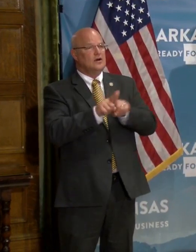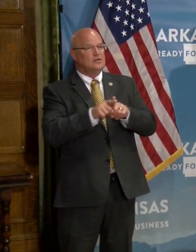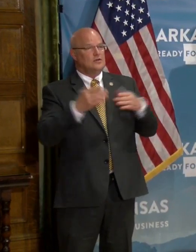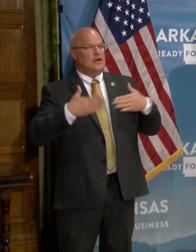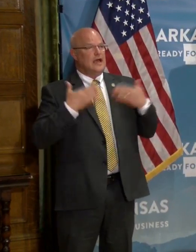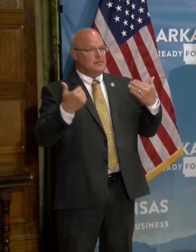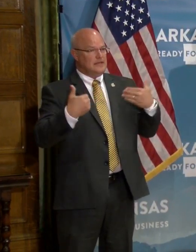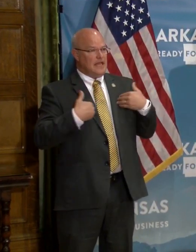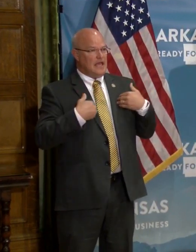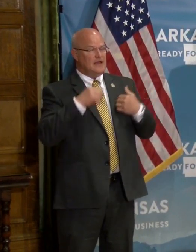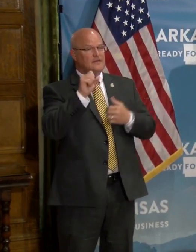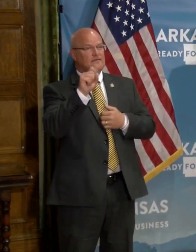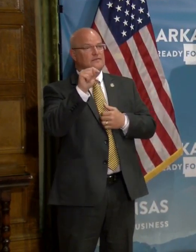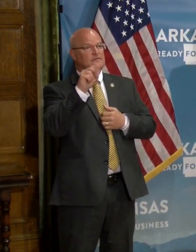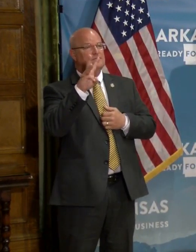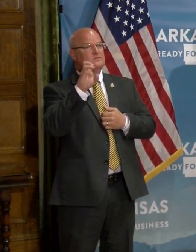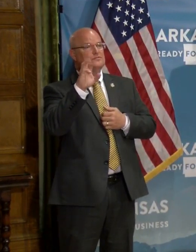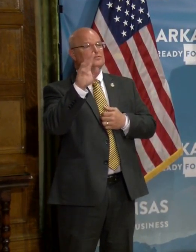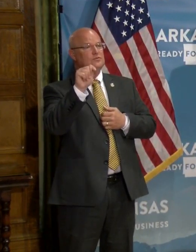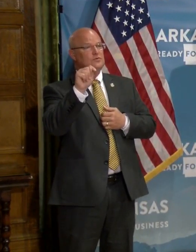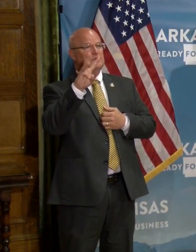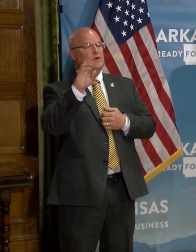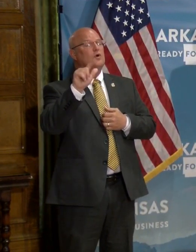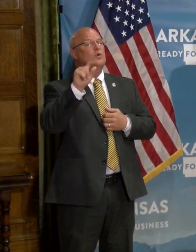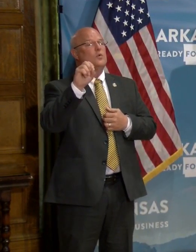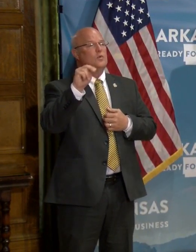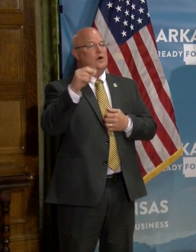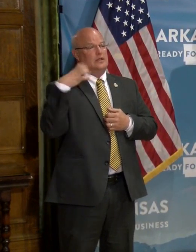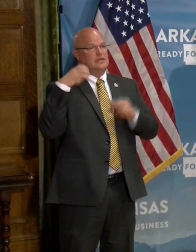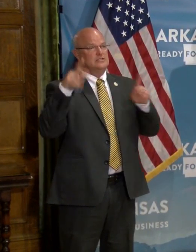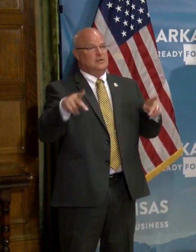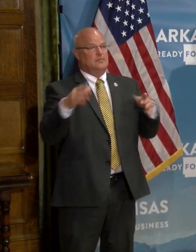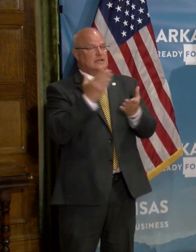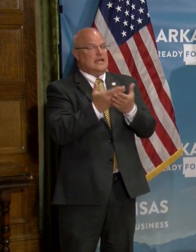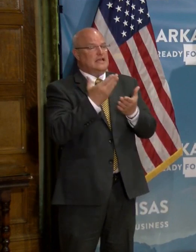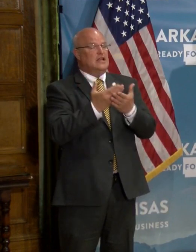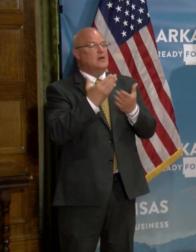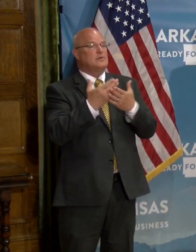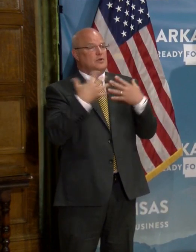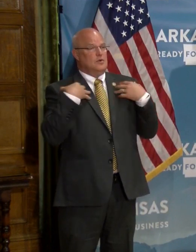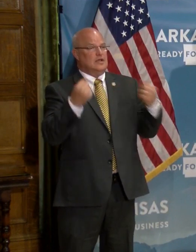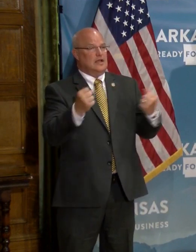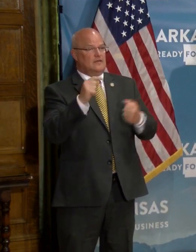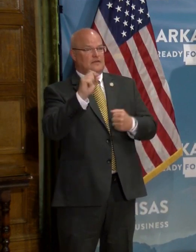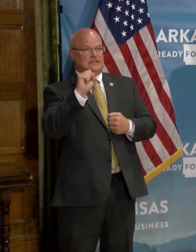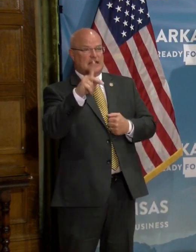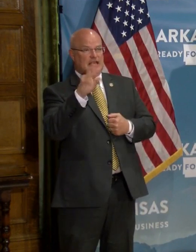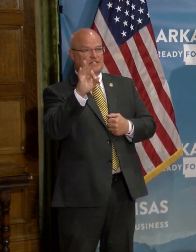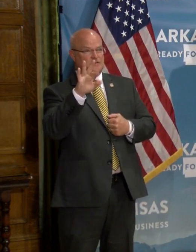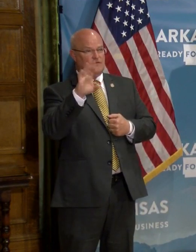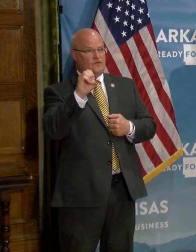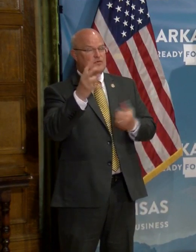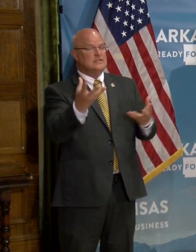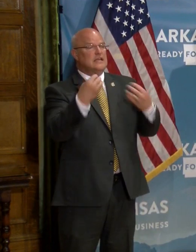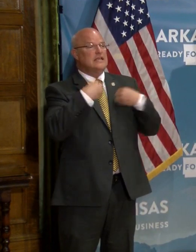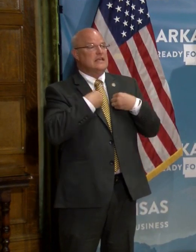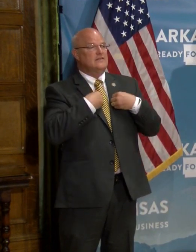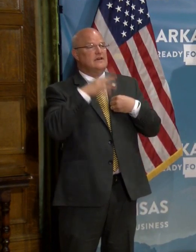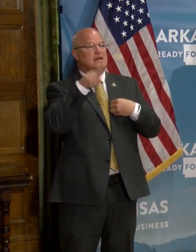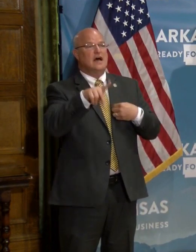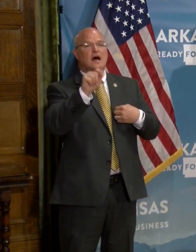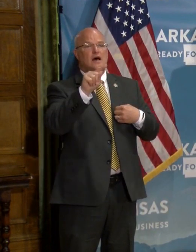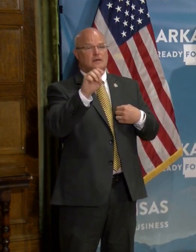pleased to have Stuart Walton, our chairman of the Economic Recovery Task Force, to give us an update as well.